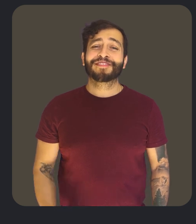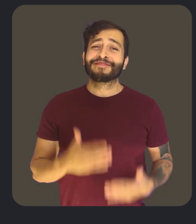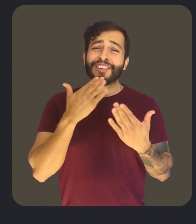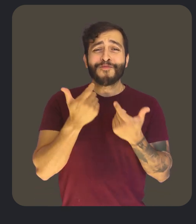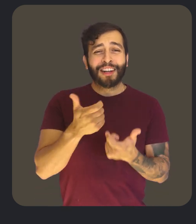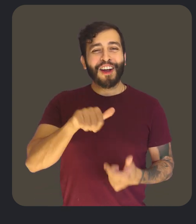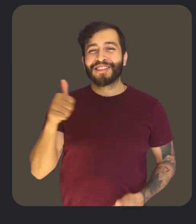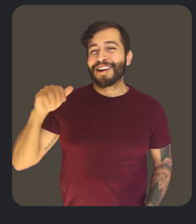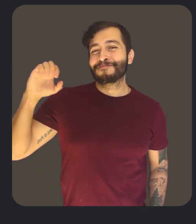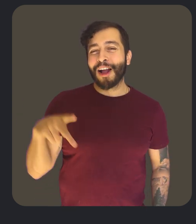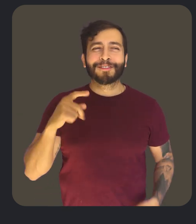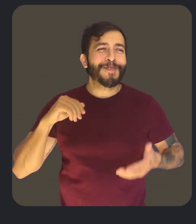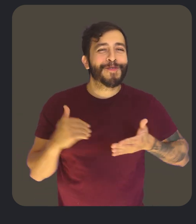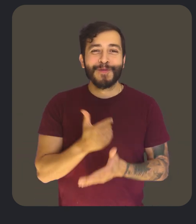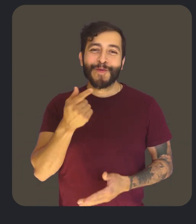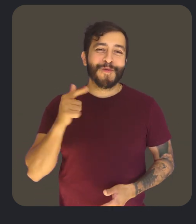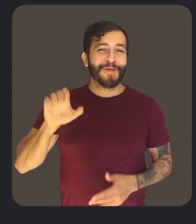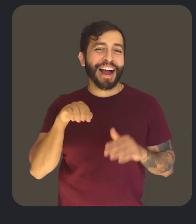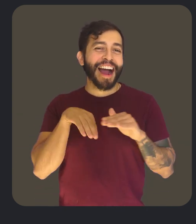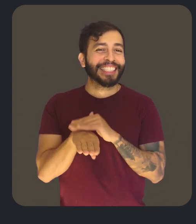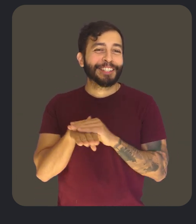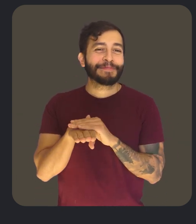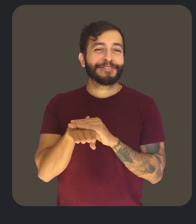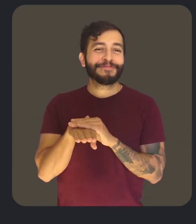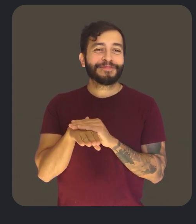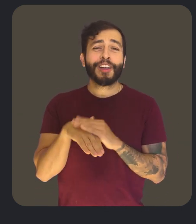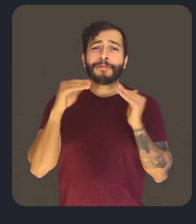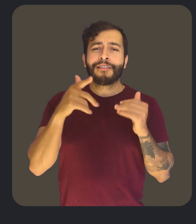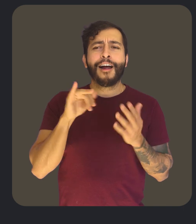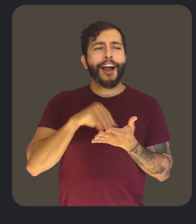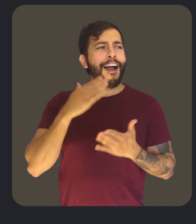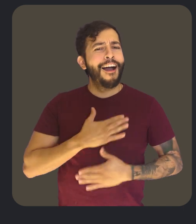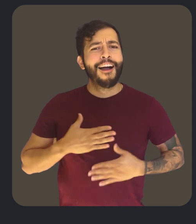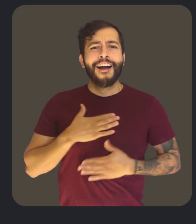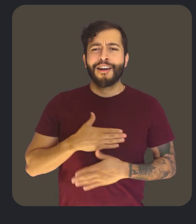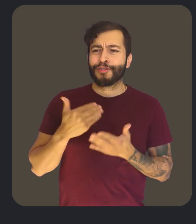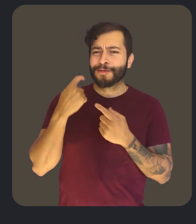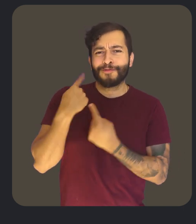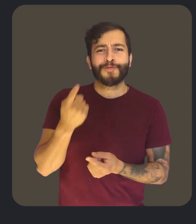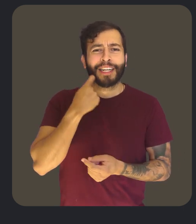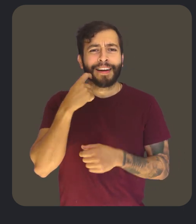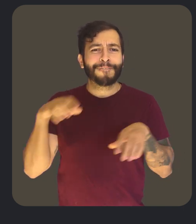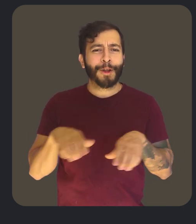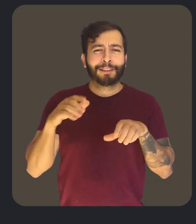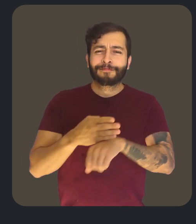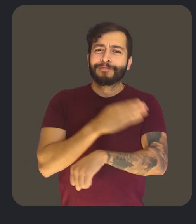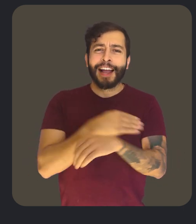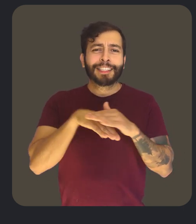Thanks for tuning in to another episode of What's New in Google Accessibility. We hope you enjoyed learning about some of our recent efforts to improve